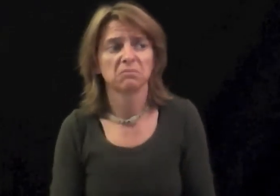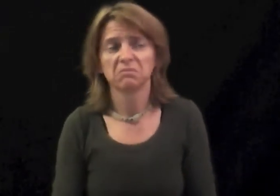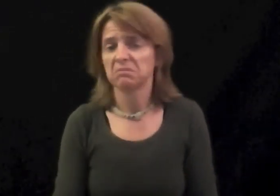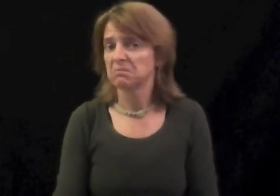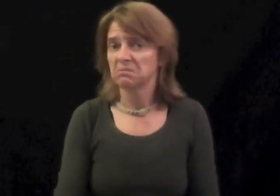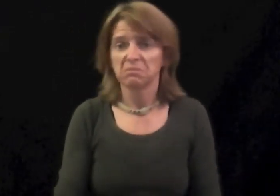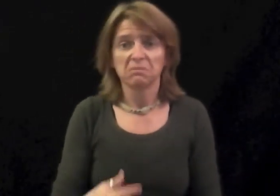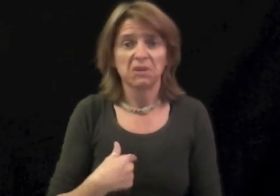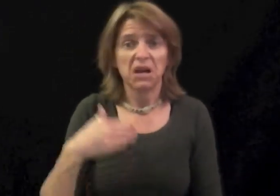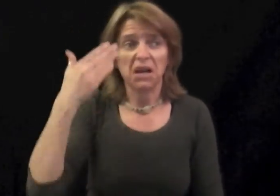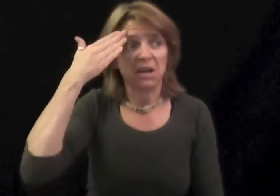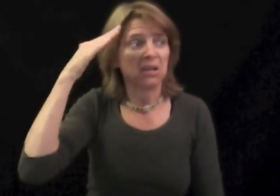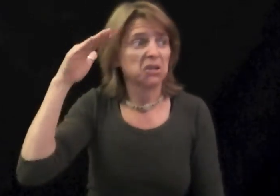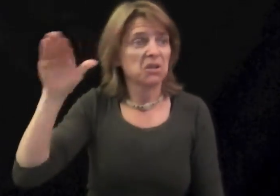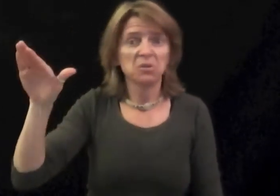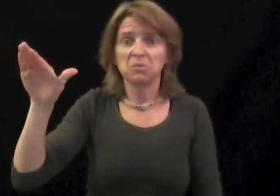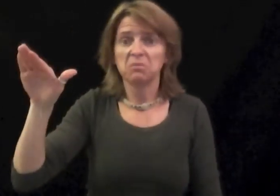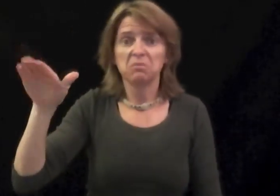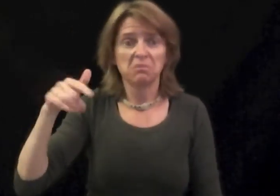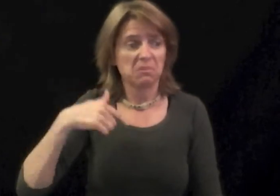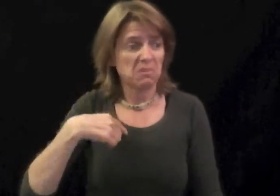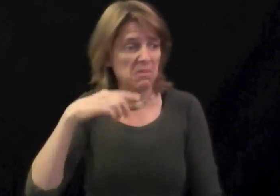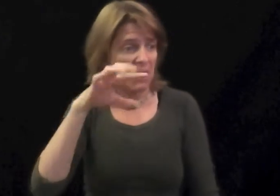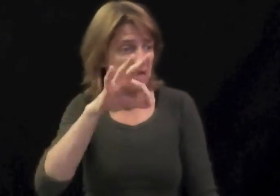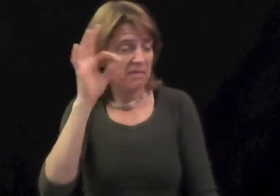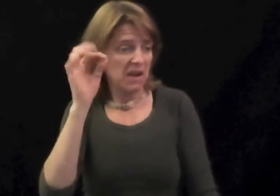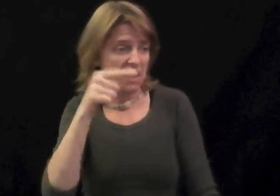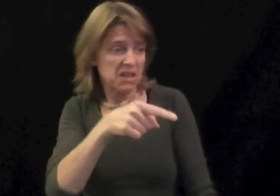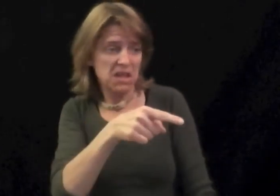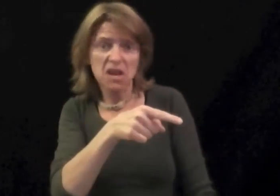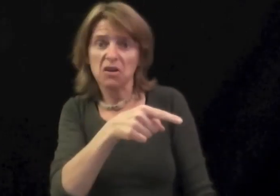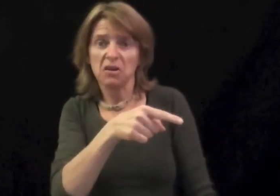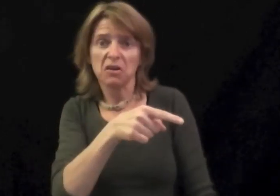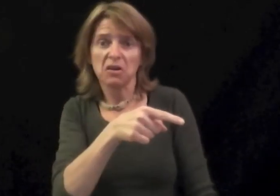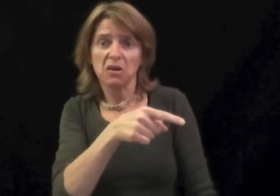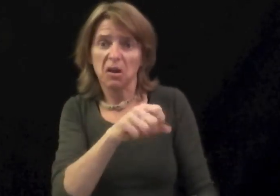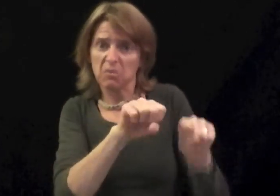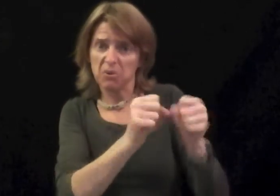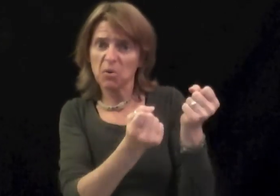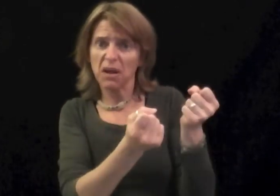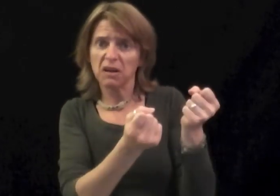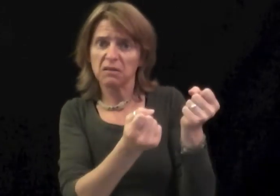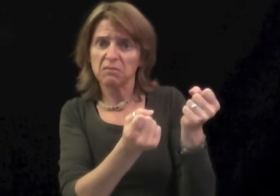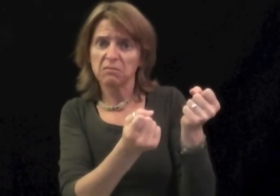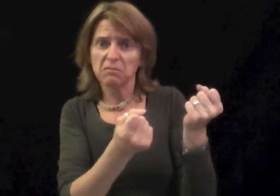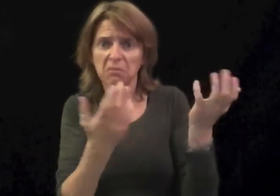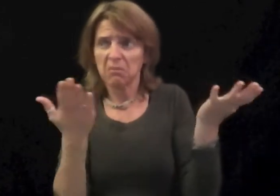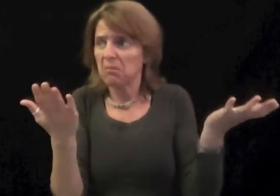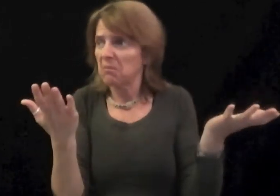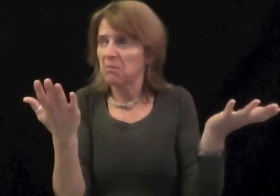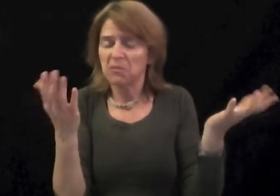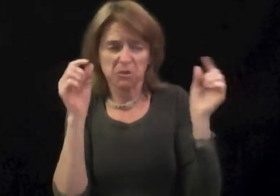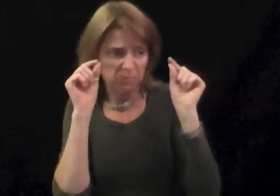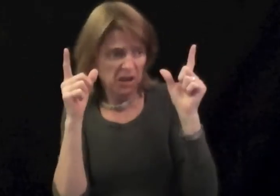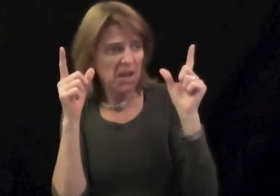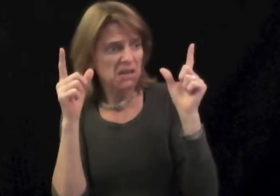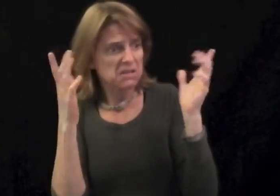I NOT KNOW. I FIND THEY'RE BROKEN. SURPRISE.